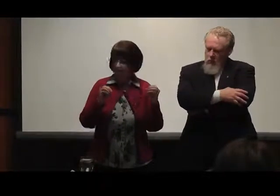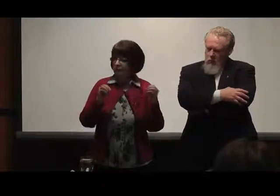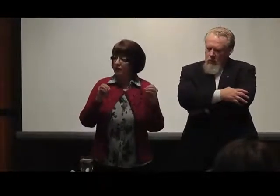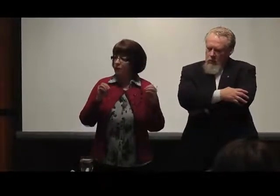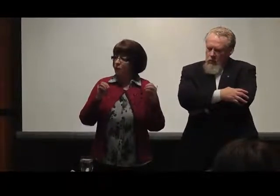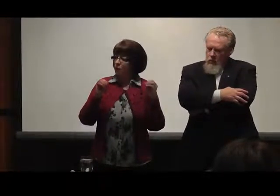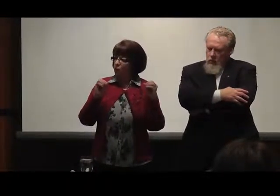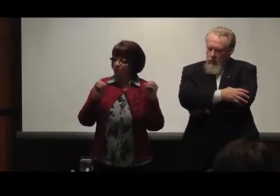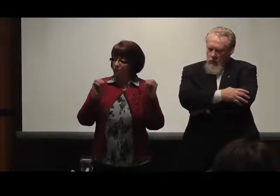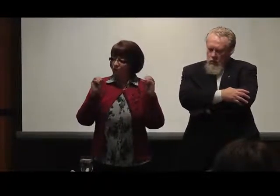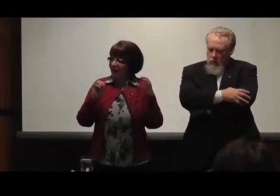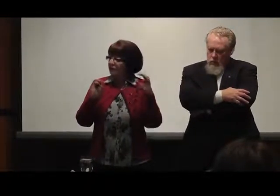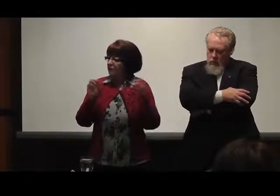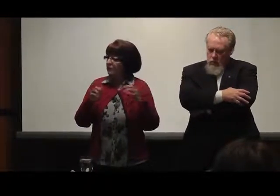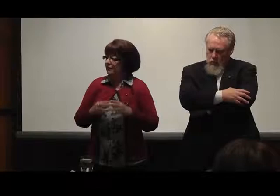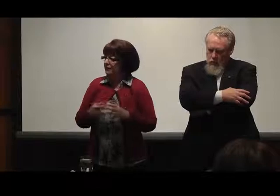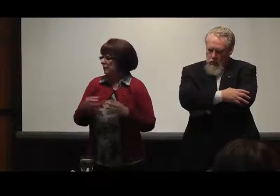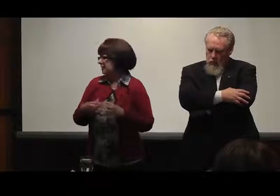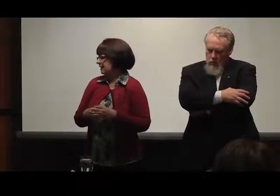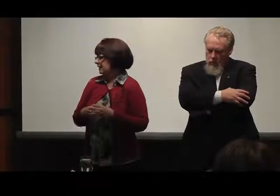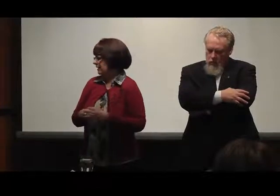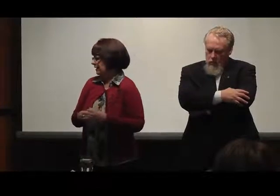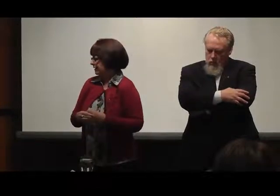with that little kid thinking in our heads.